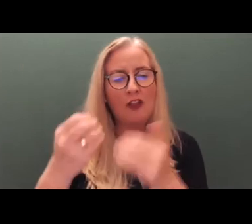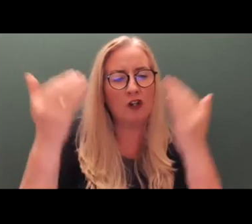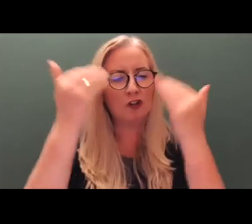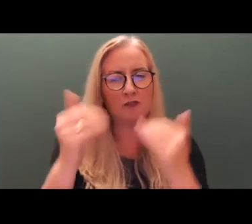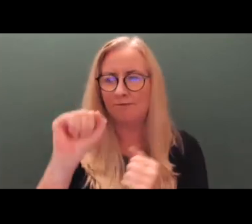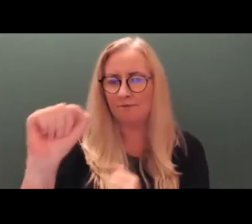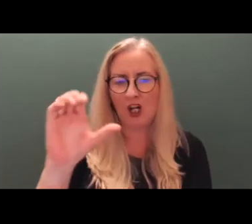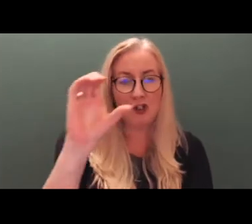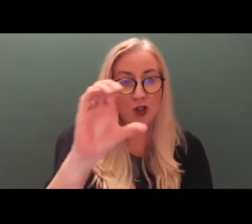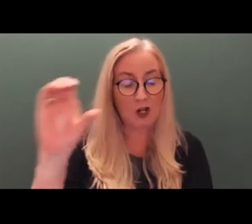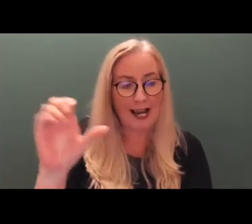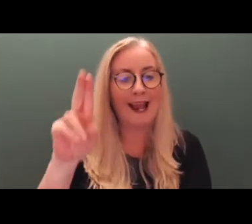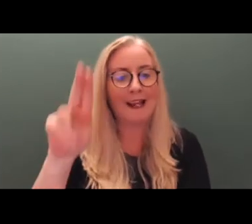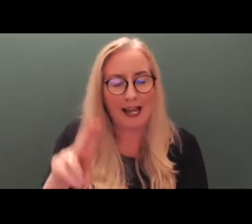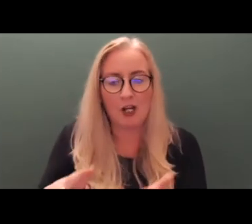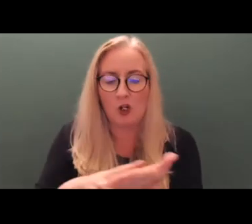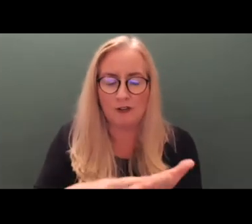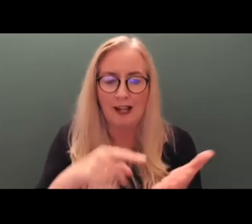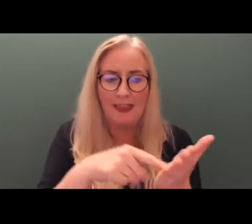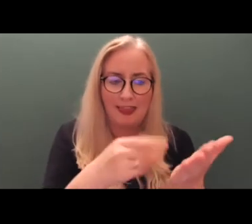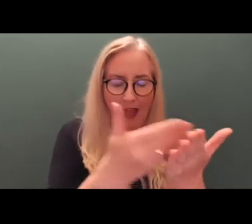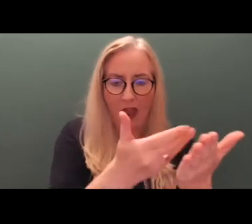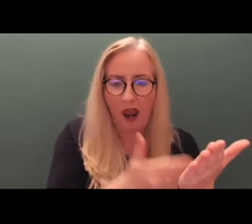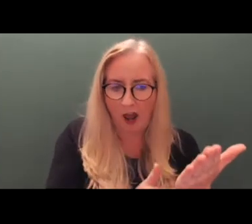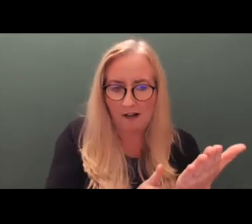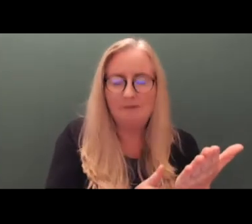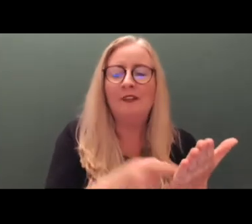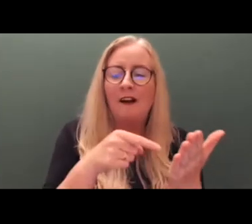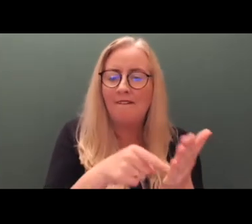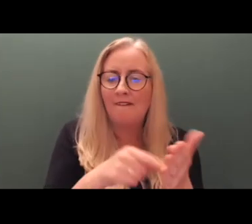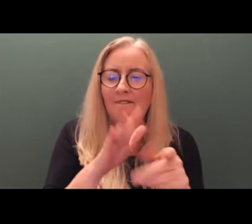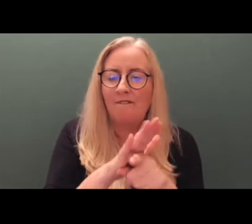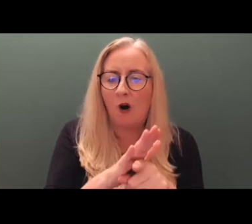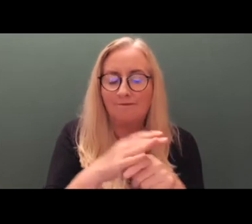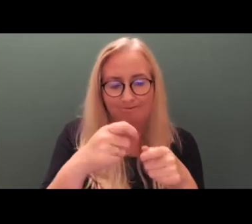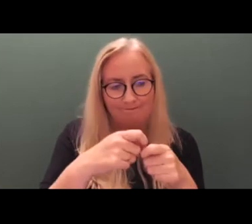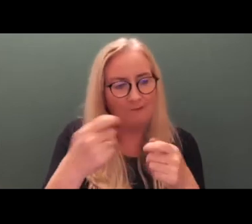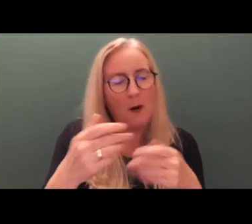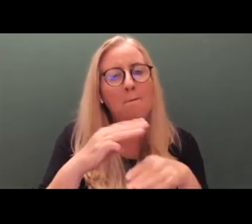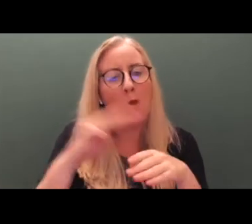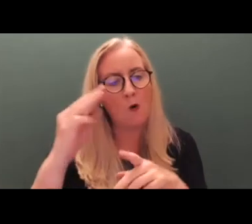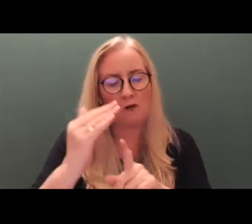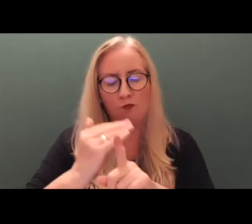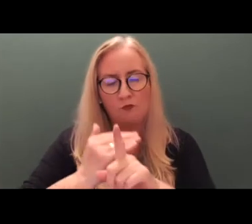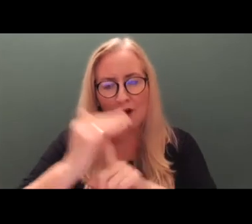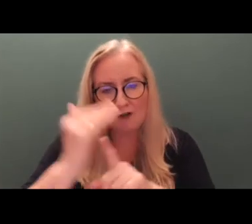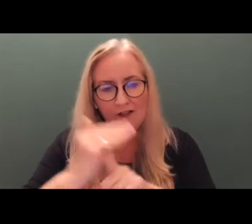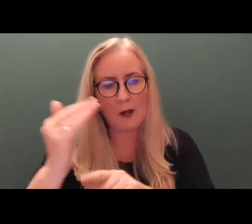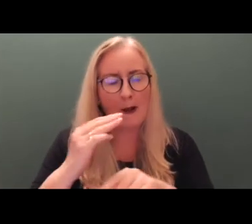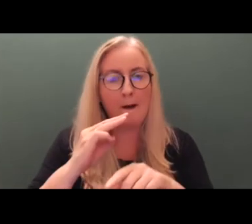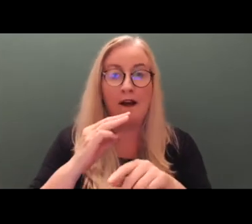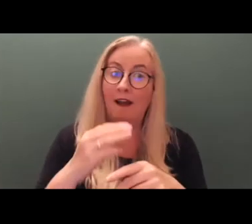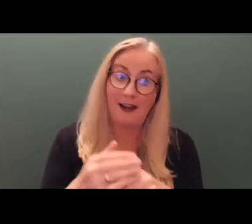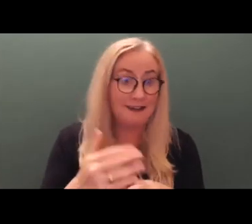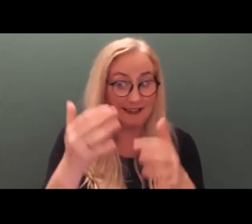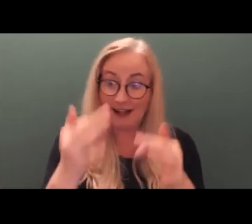will be applying the law as provided for in the infinitely more progressive and long overdue